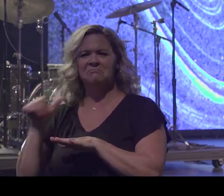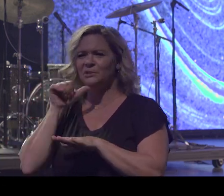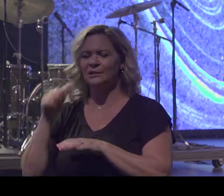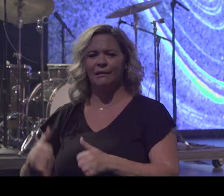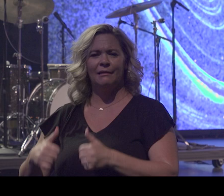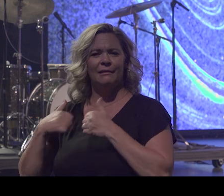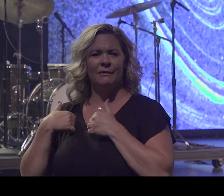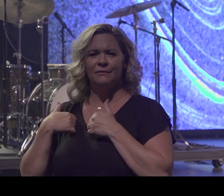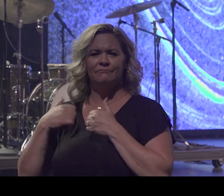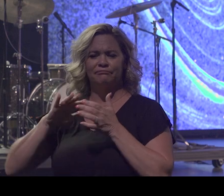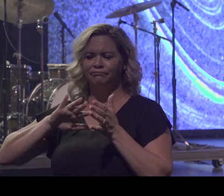died.